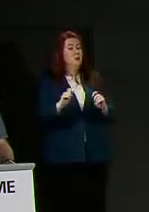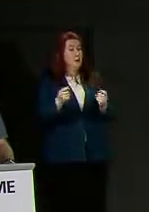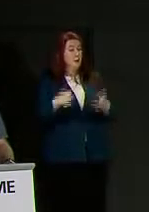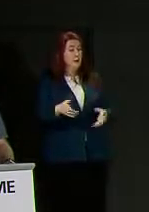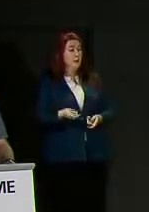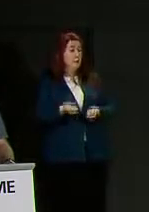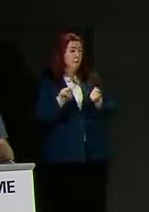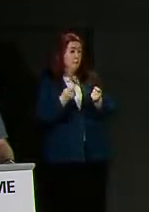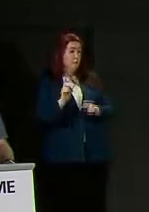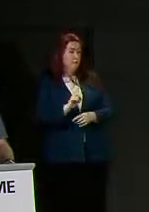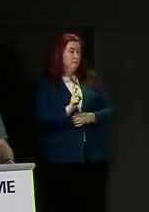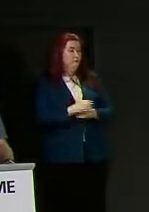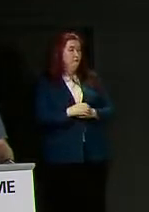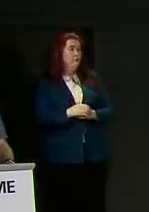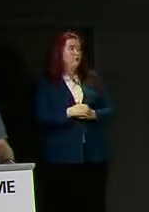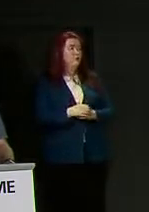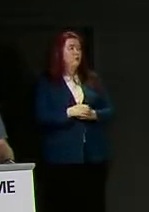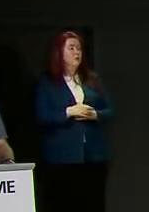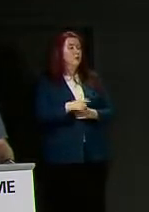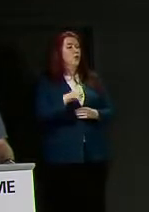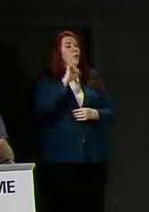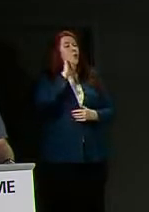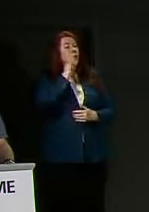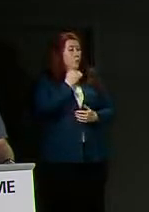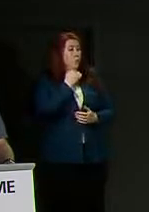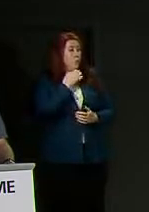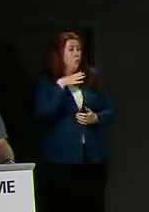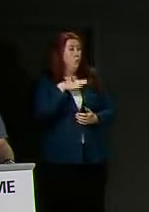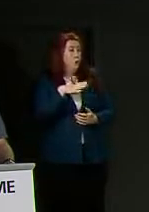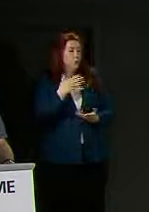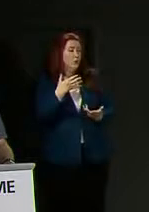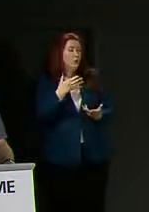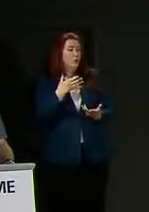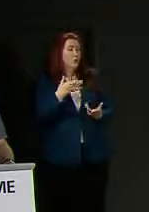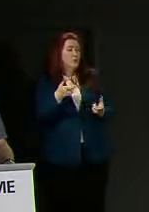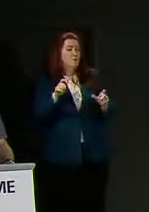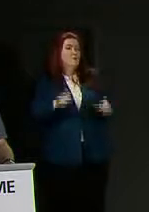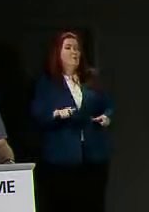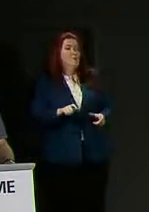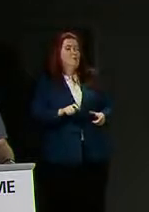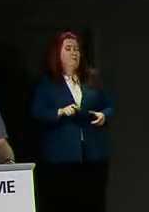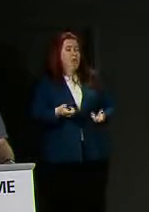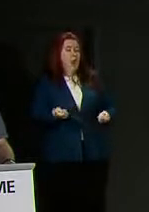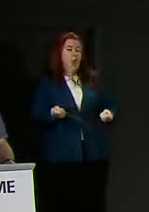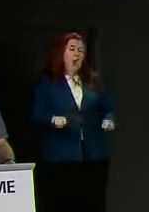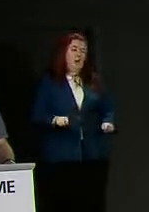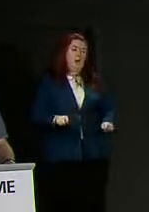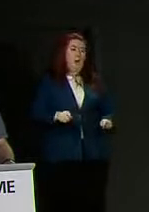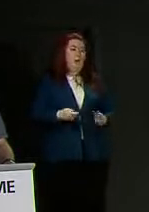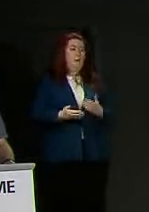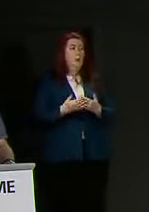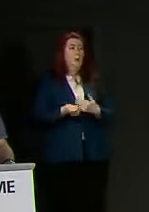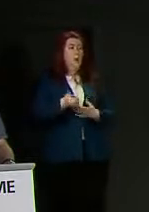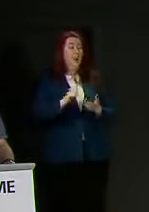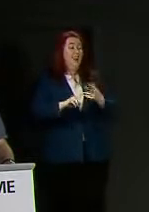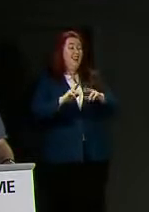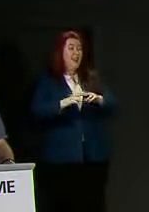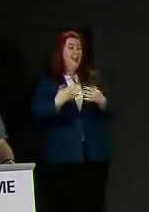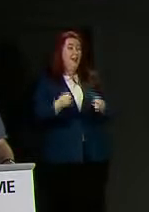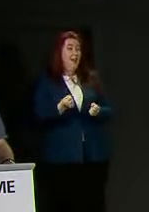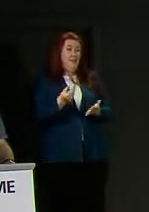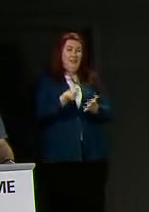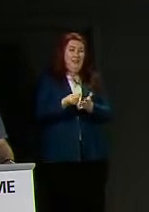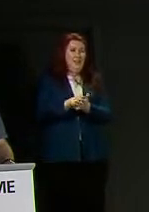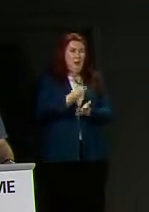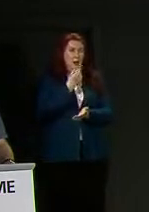you would have locked down a bit earlier if you had the financial levers to do